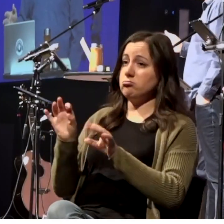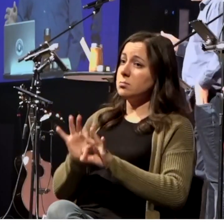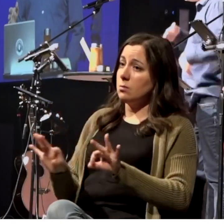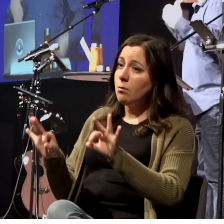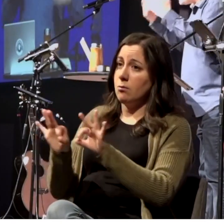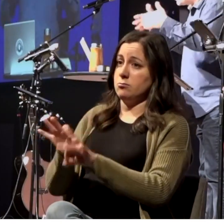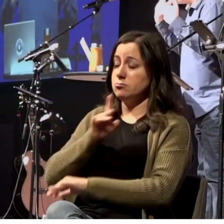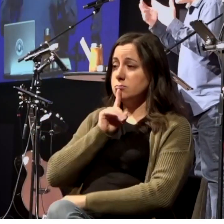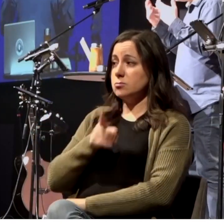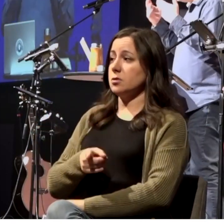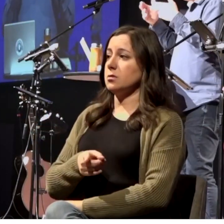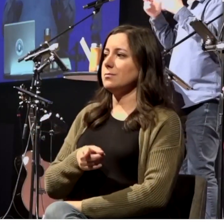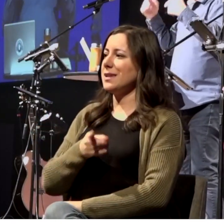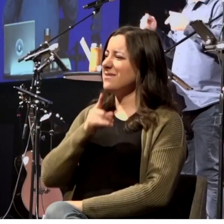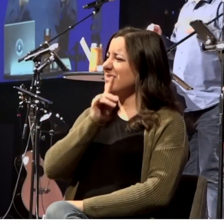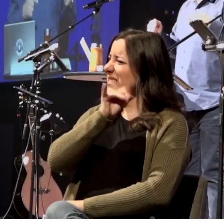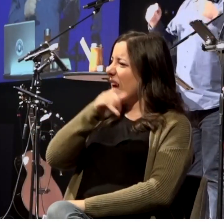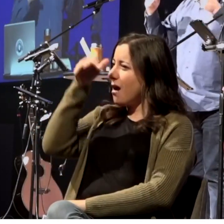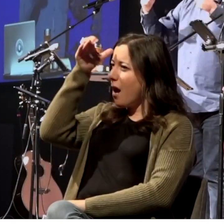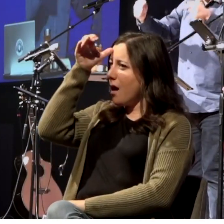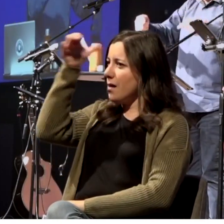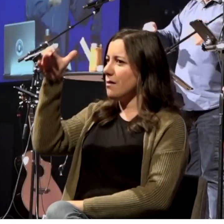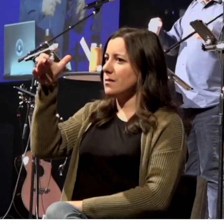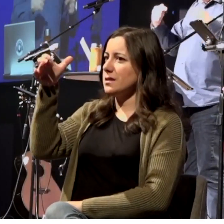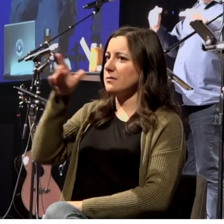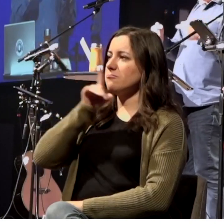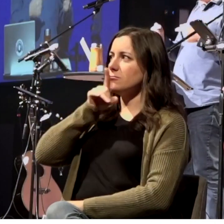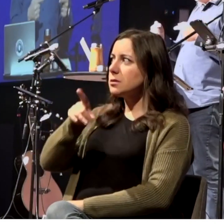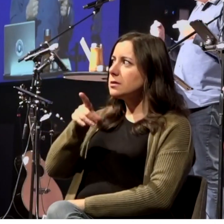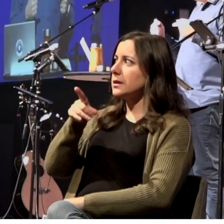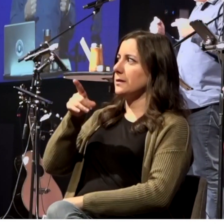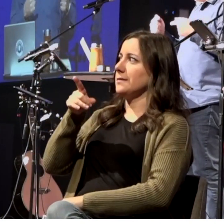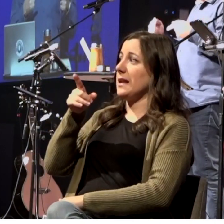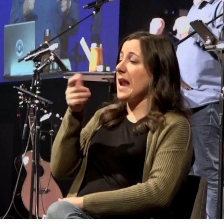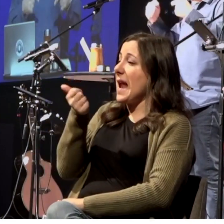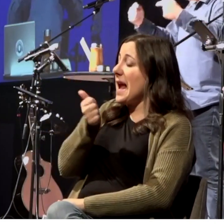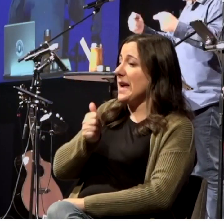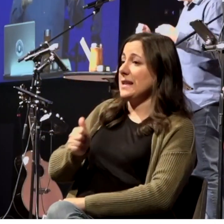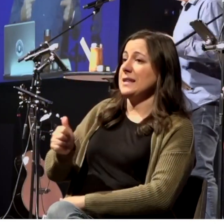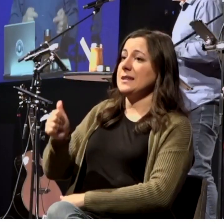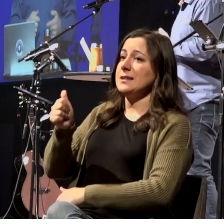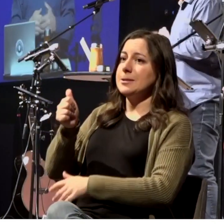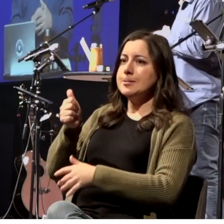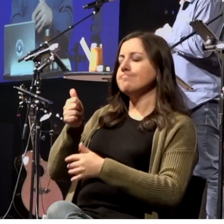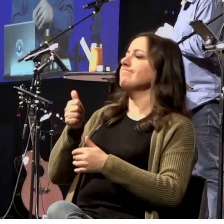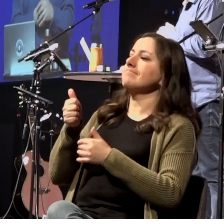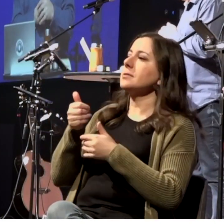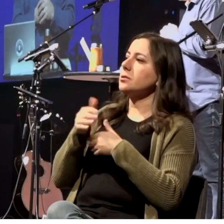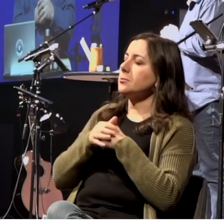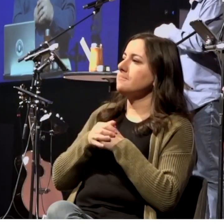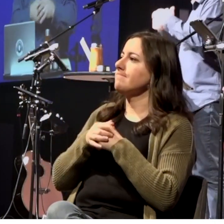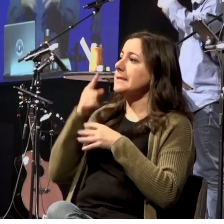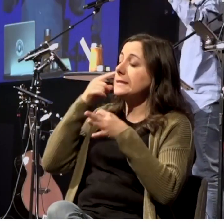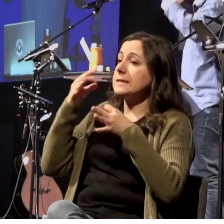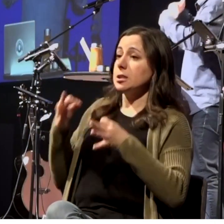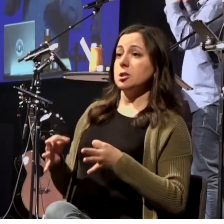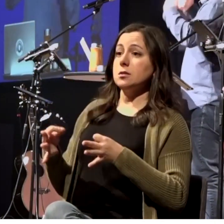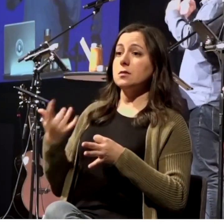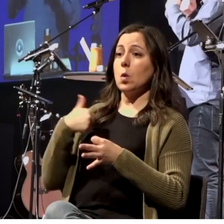but this concept is true in every endeavor that you and I commit to. Why? Because all of our